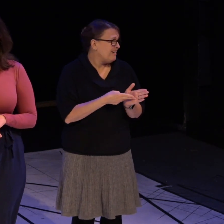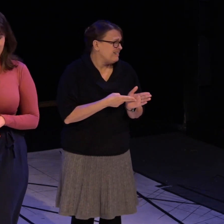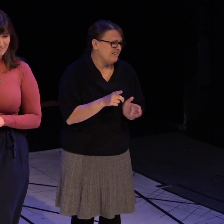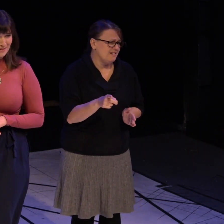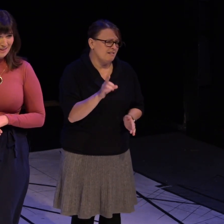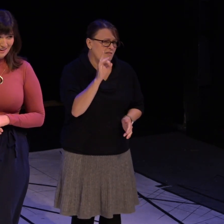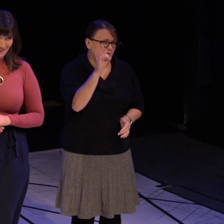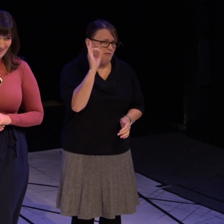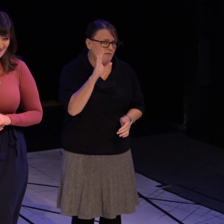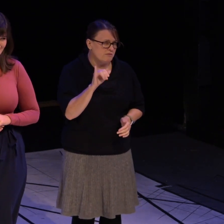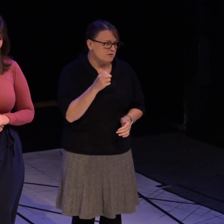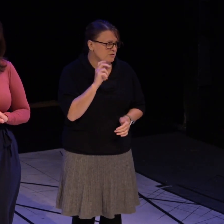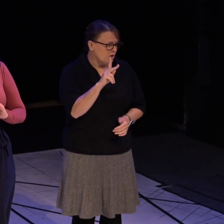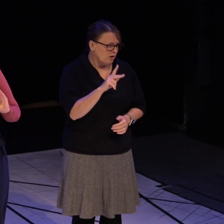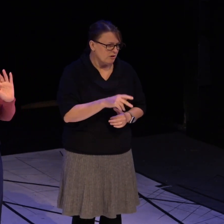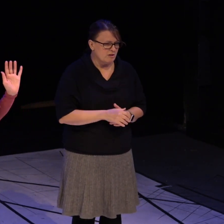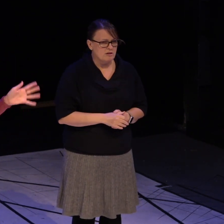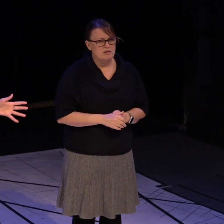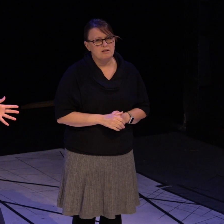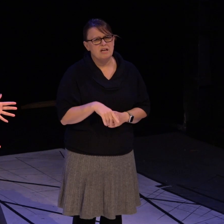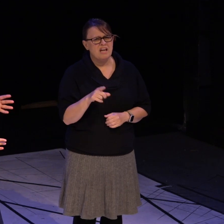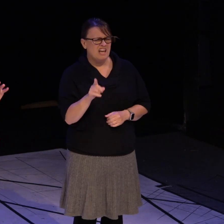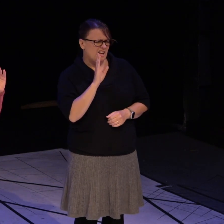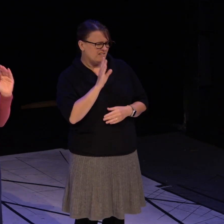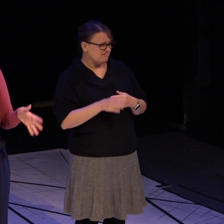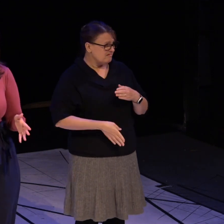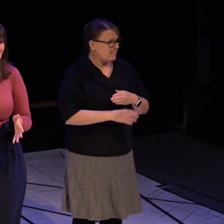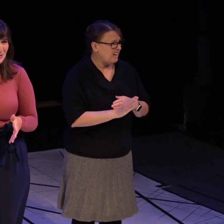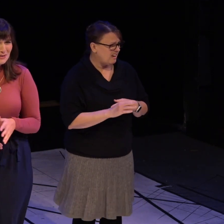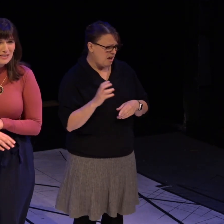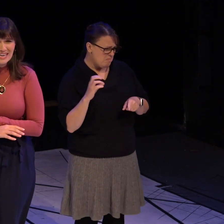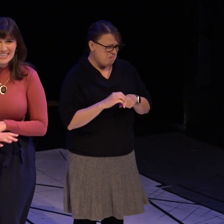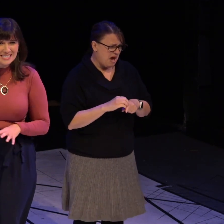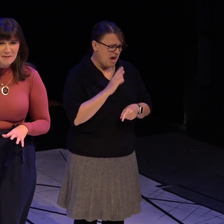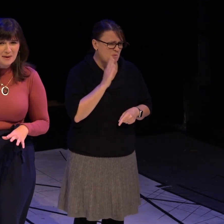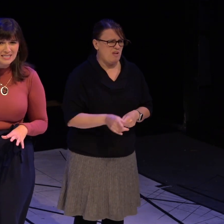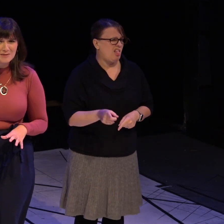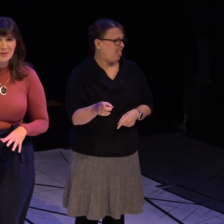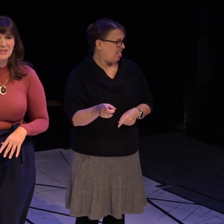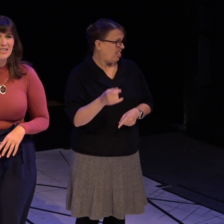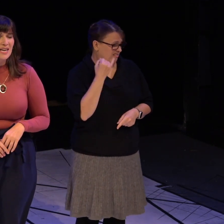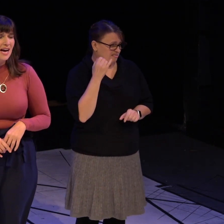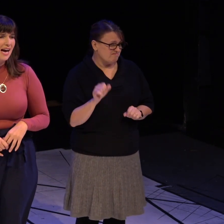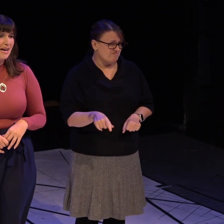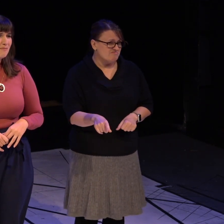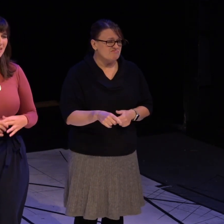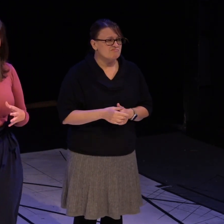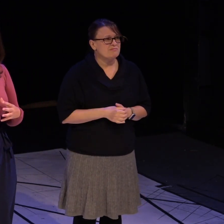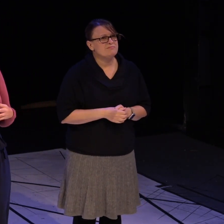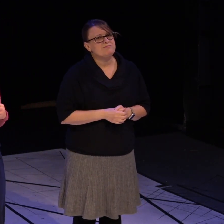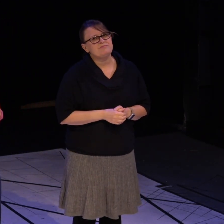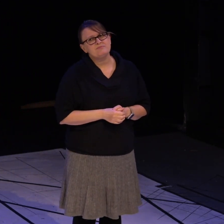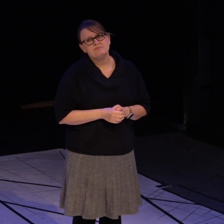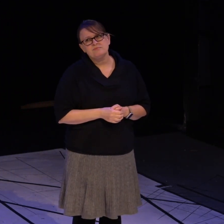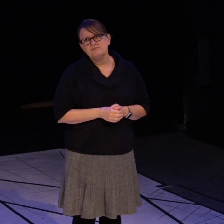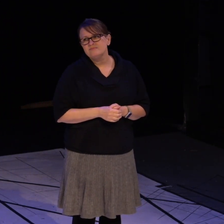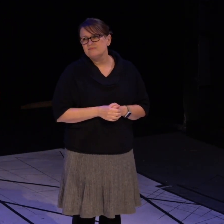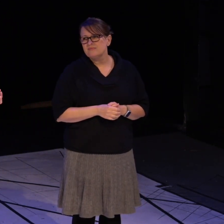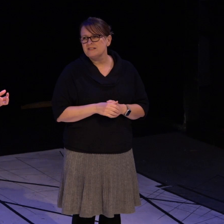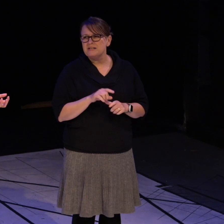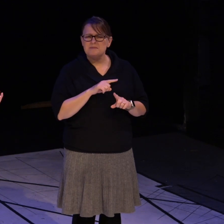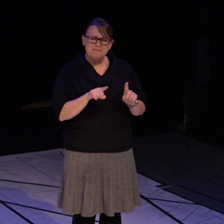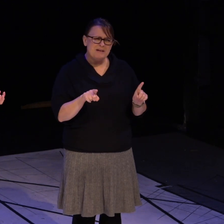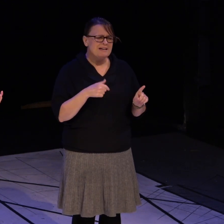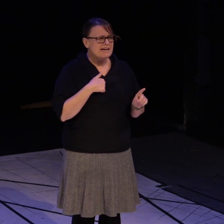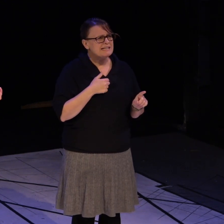total jerk. He will try and kick you and bite you anytime possible. But I can